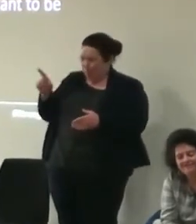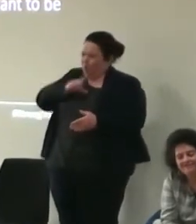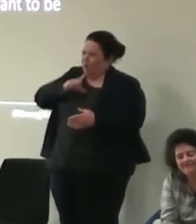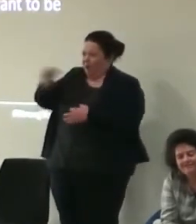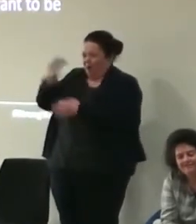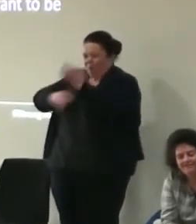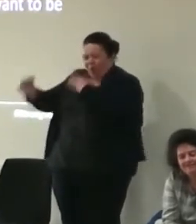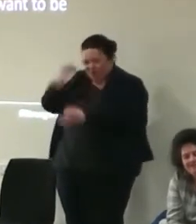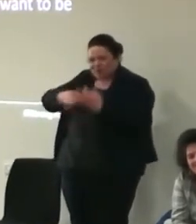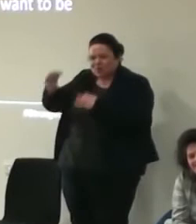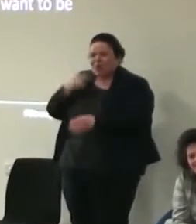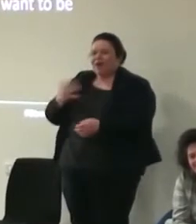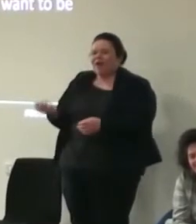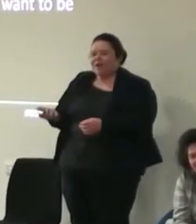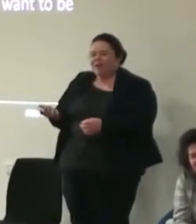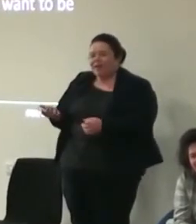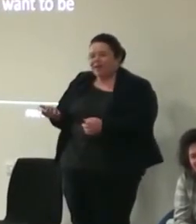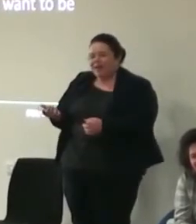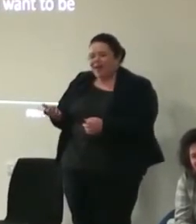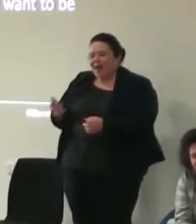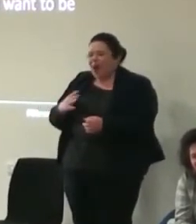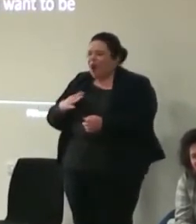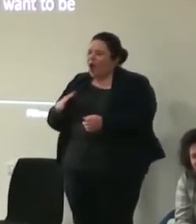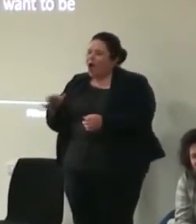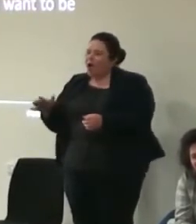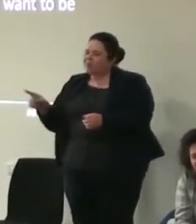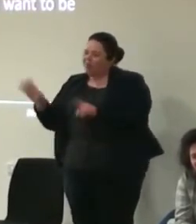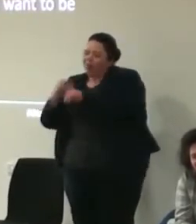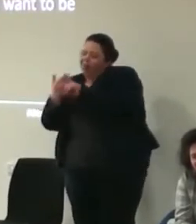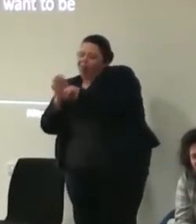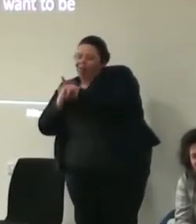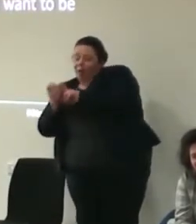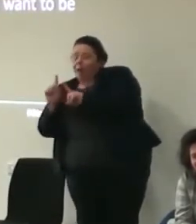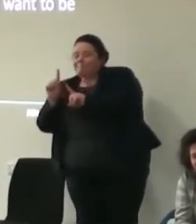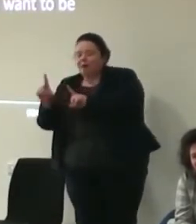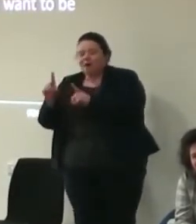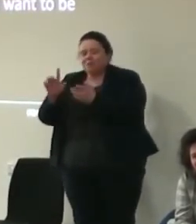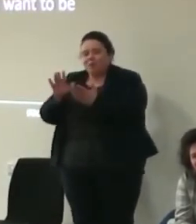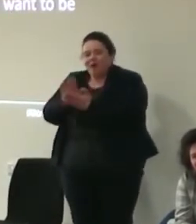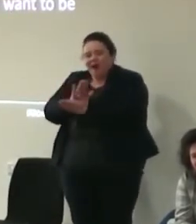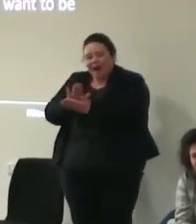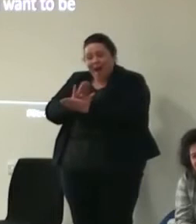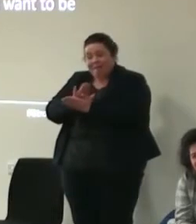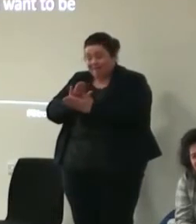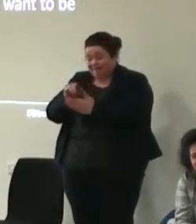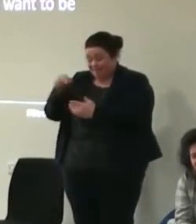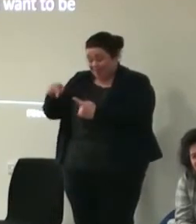and not exploited it exactly but were quite happy that in this instance you know